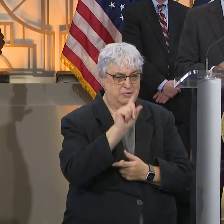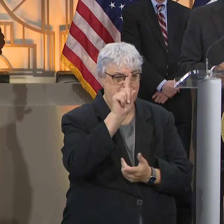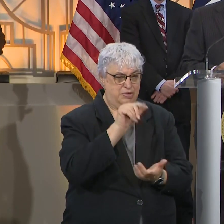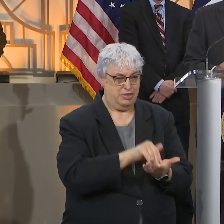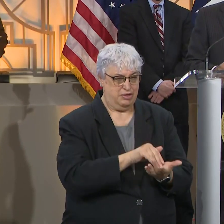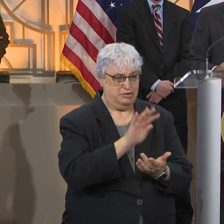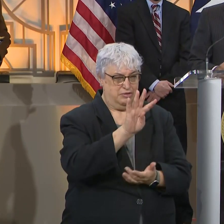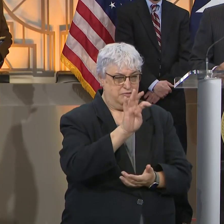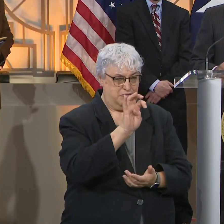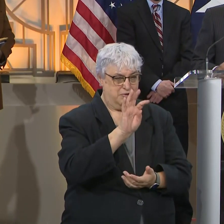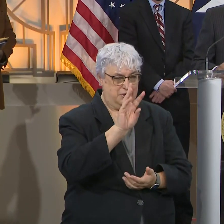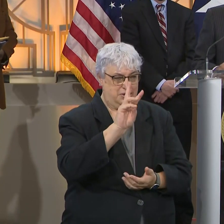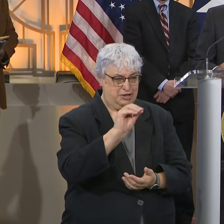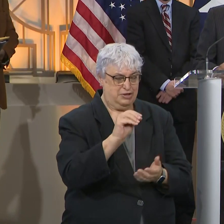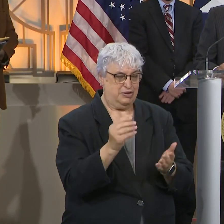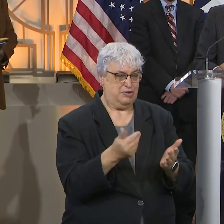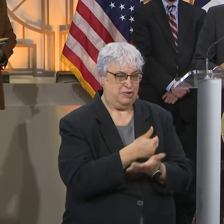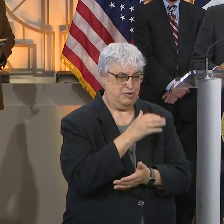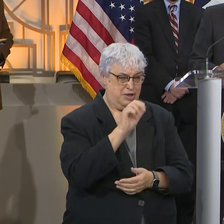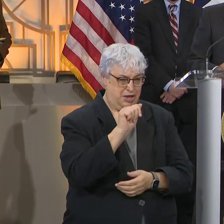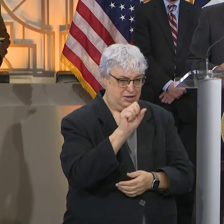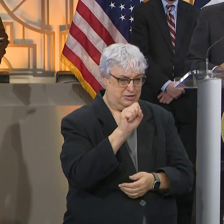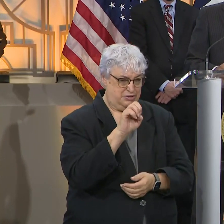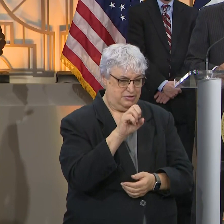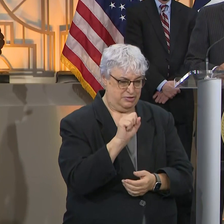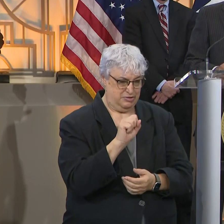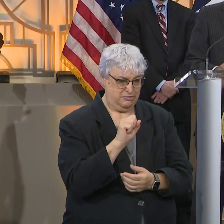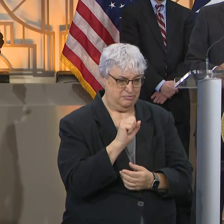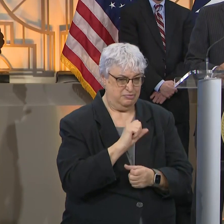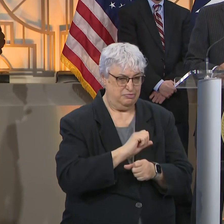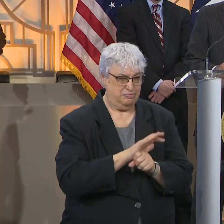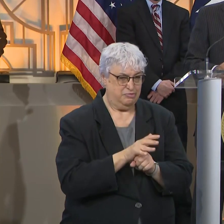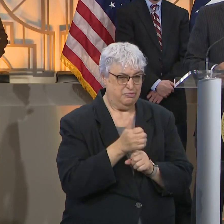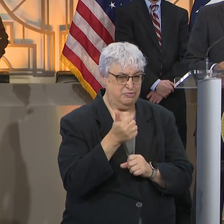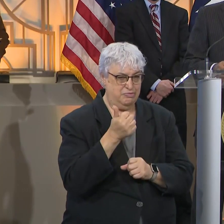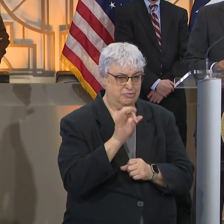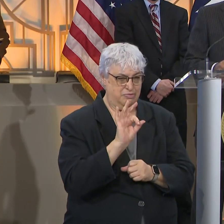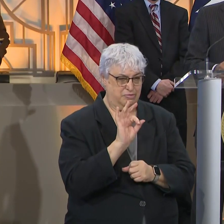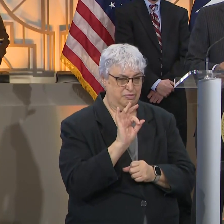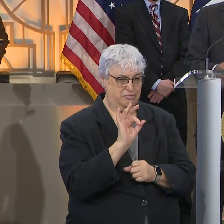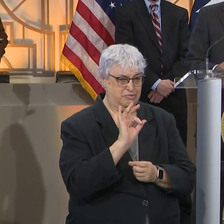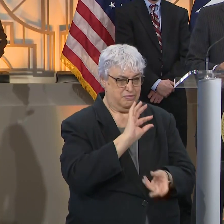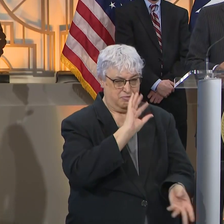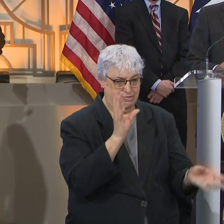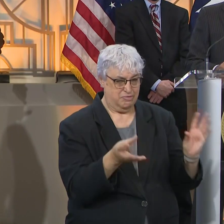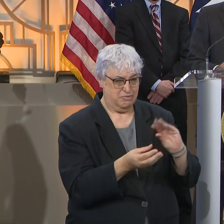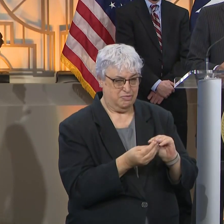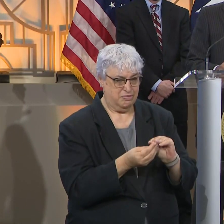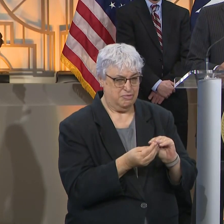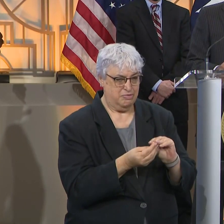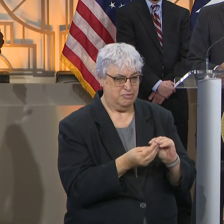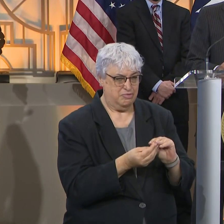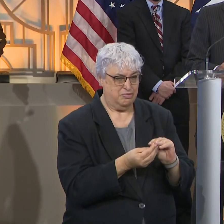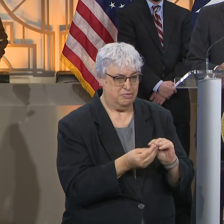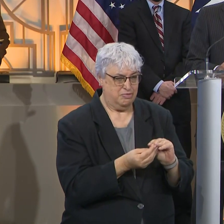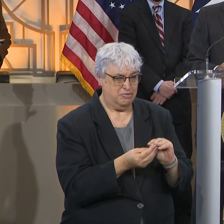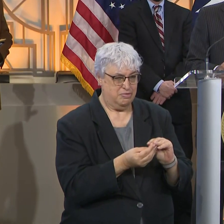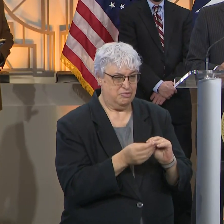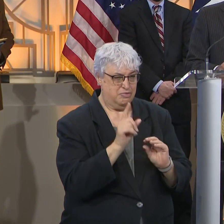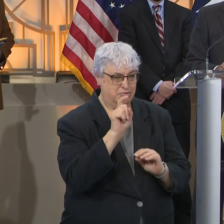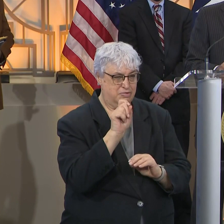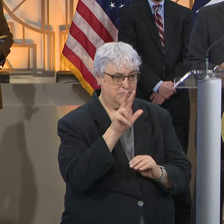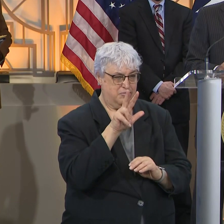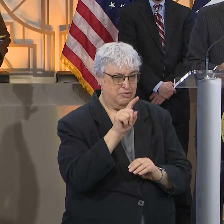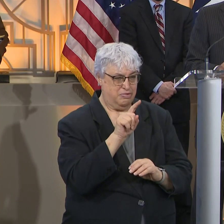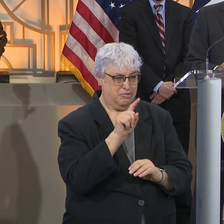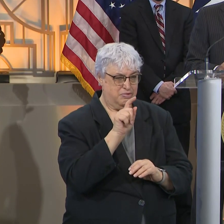,460 cases of COVID-19, bringing the total case count for the city of Houston to